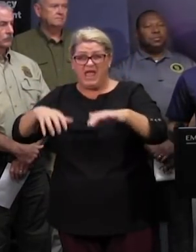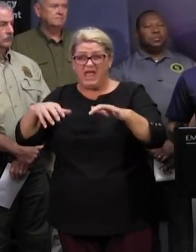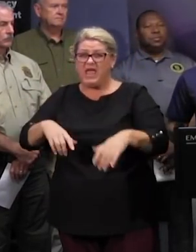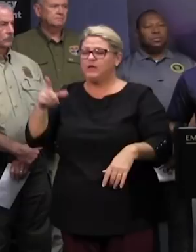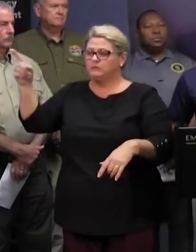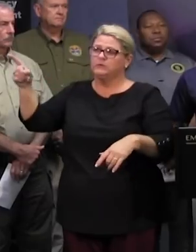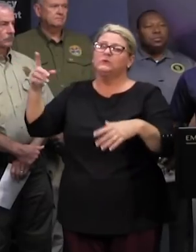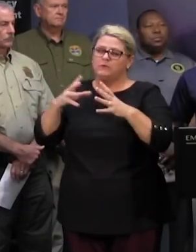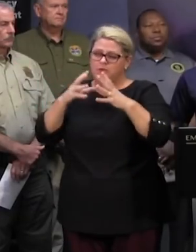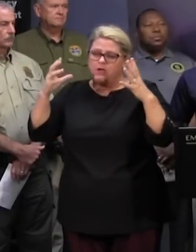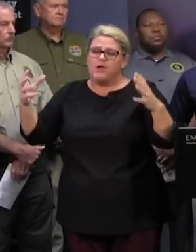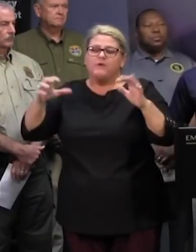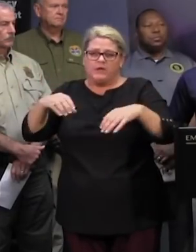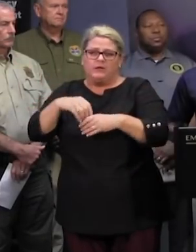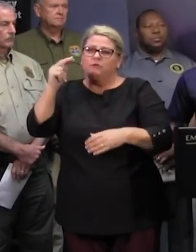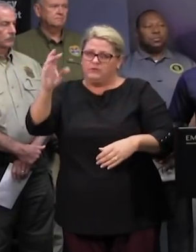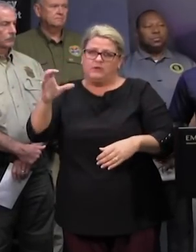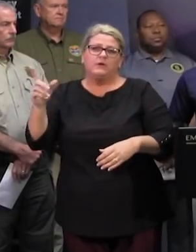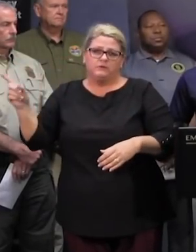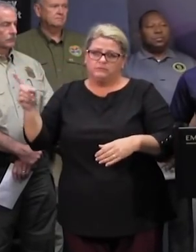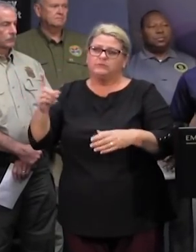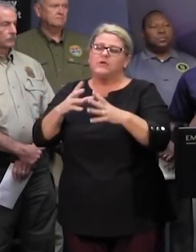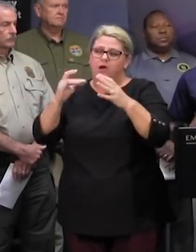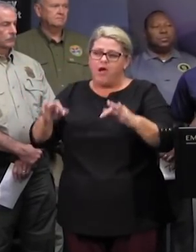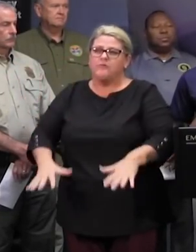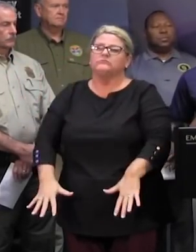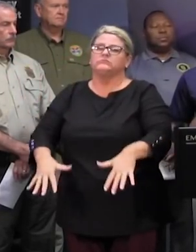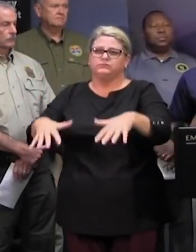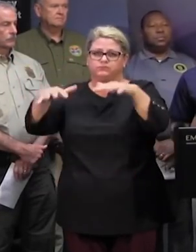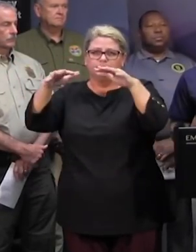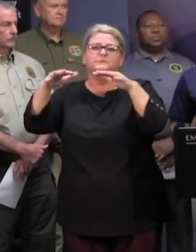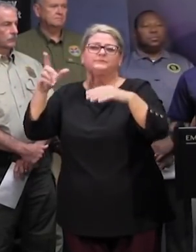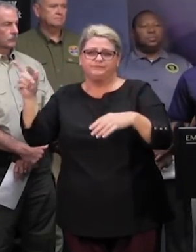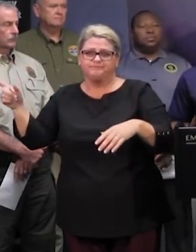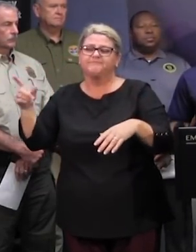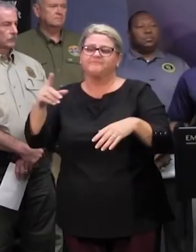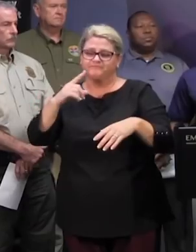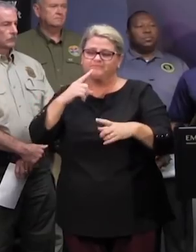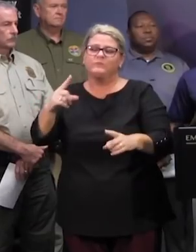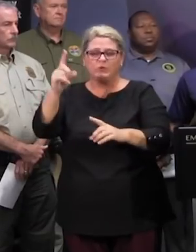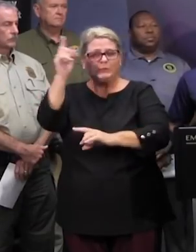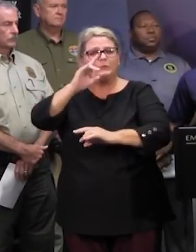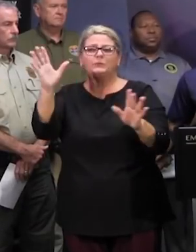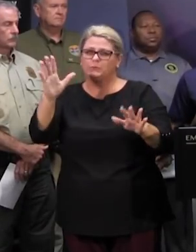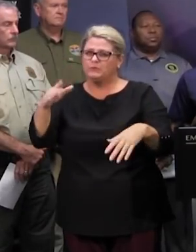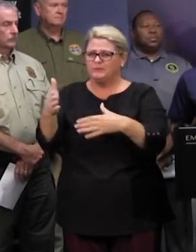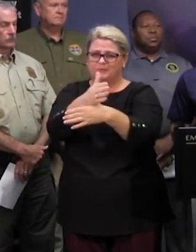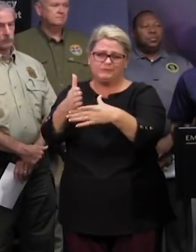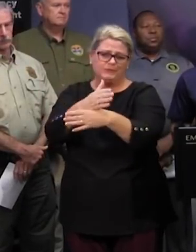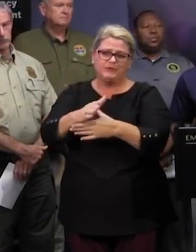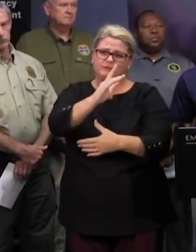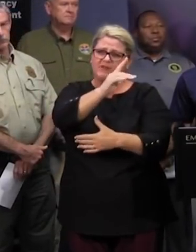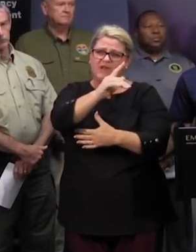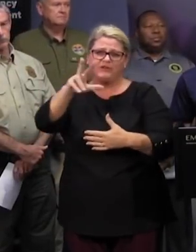carolina has had significant uh flash flooding and uh rainfall amounts are very extreme up there a lot of areas between 25